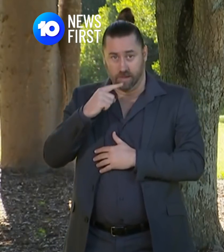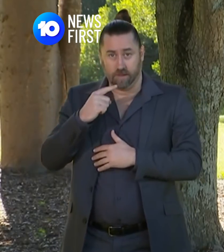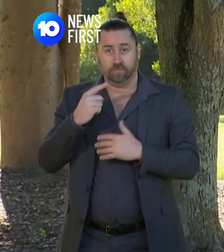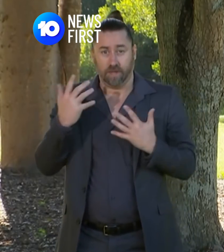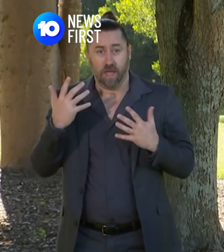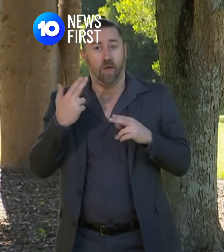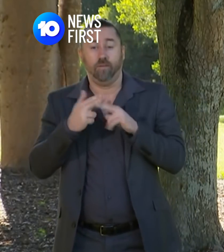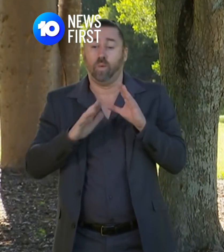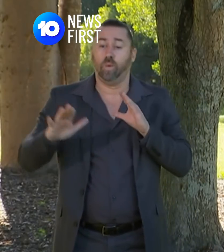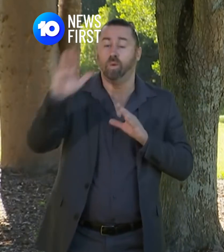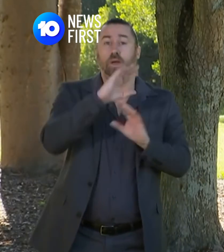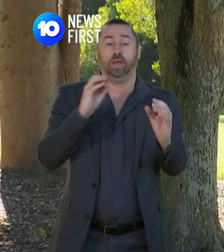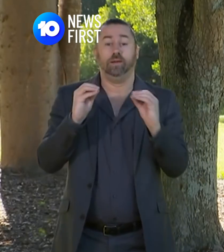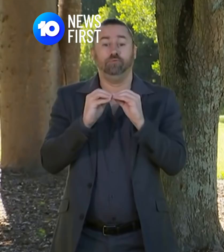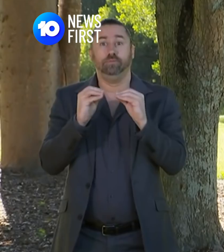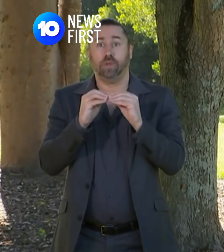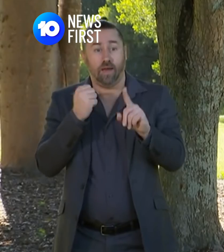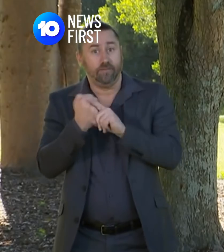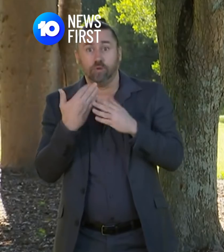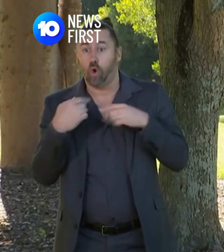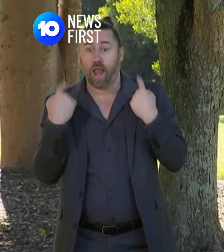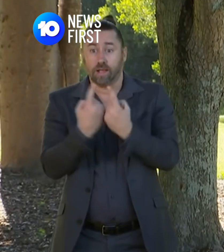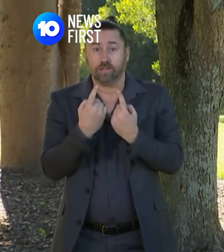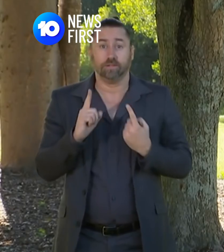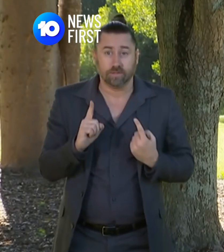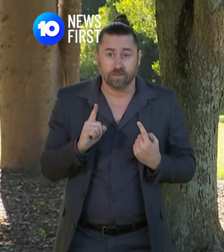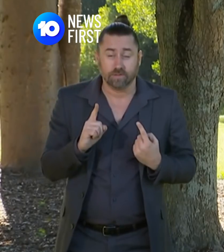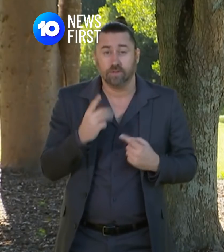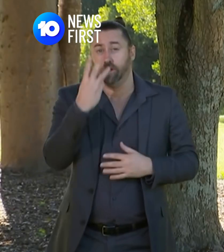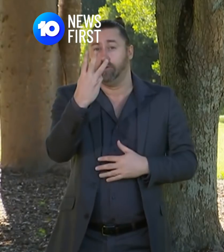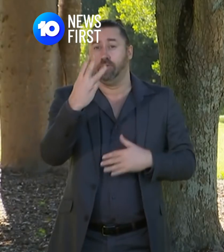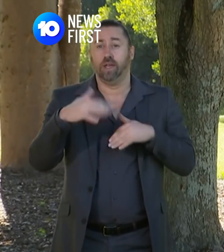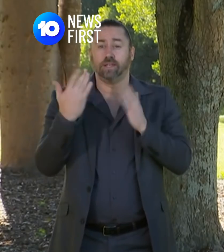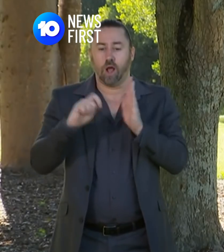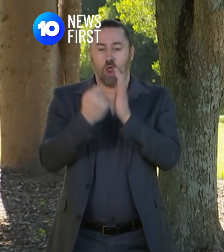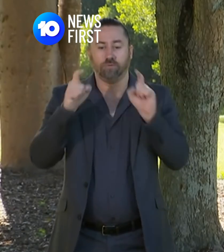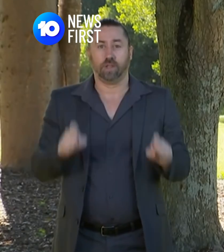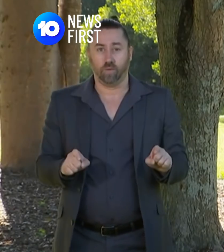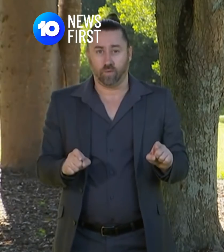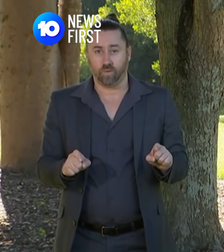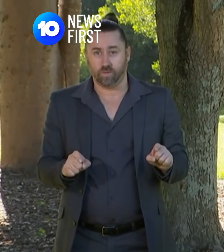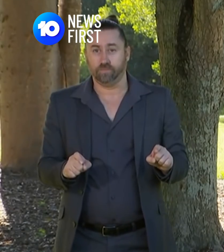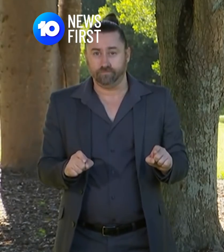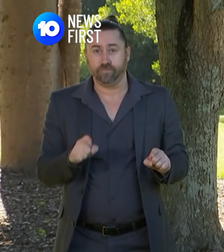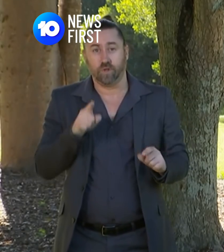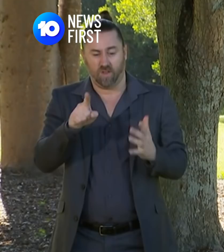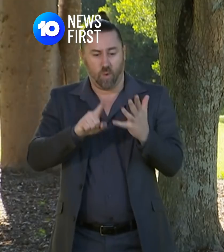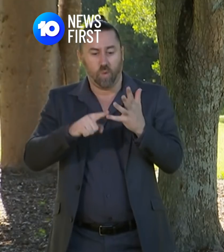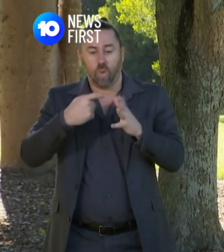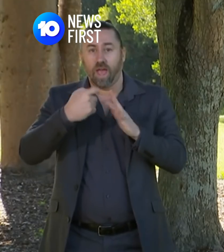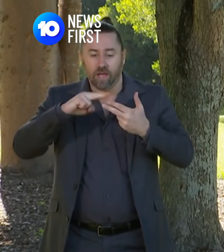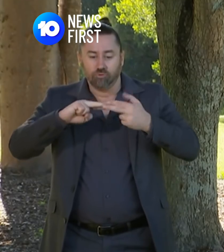for Greater Brisbane is that we will have to go into a three-day lockdown. This is the UK strain.